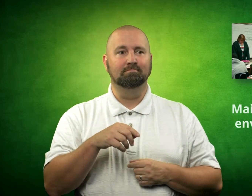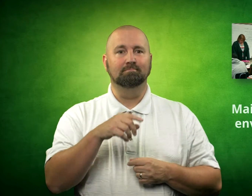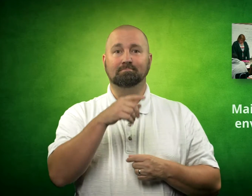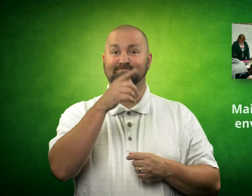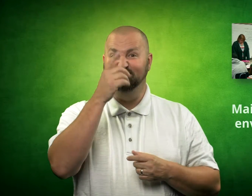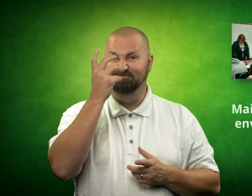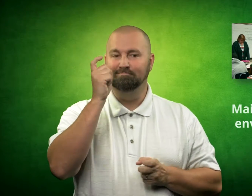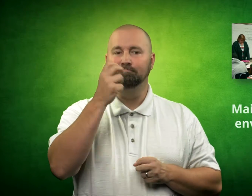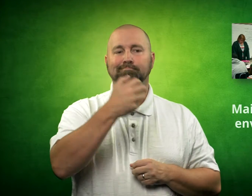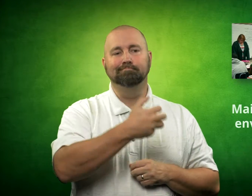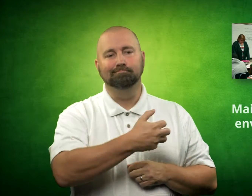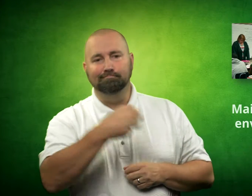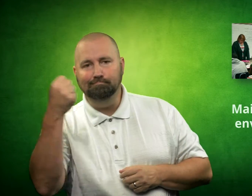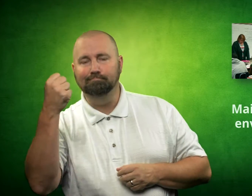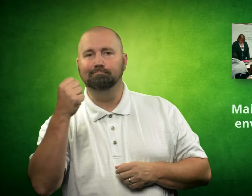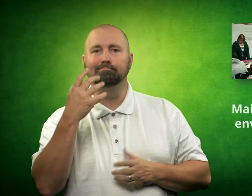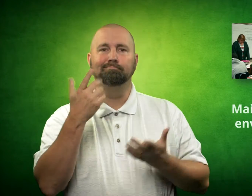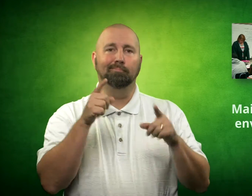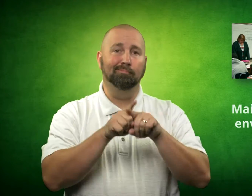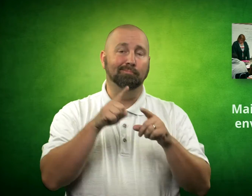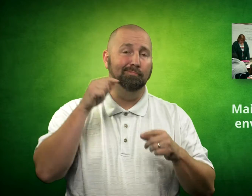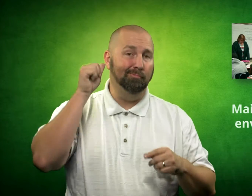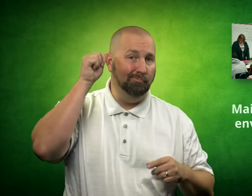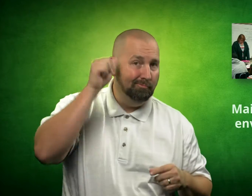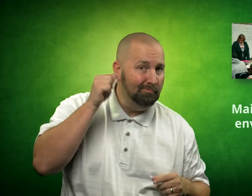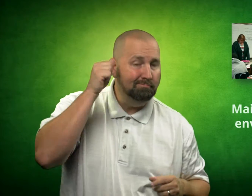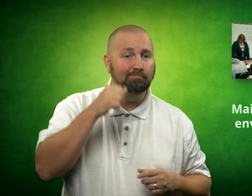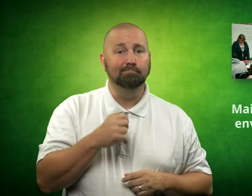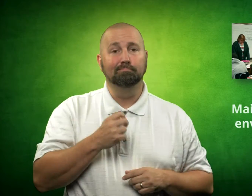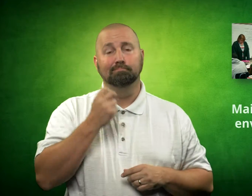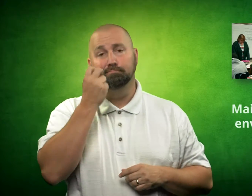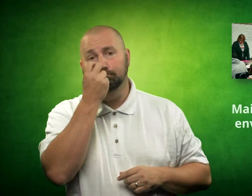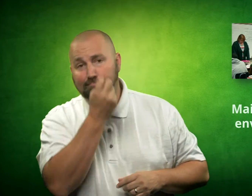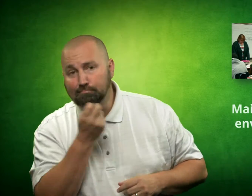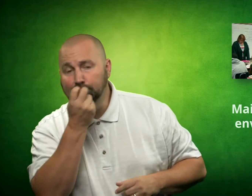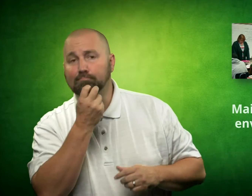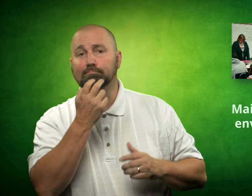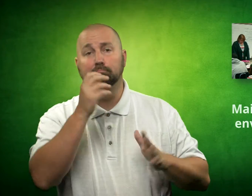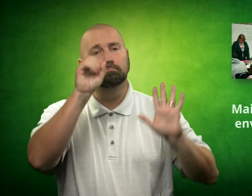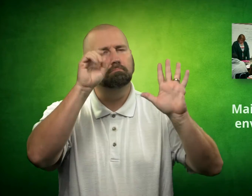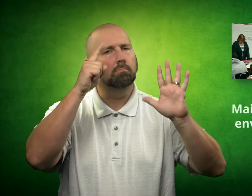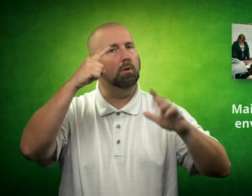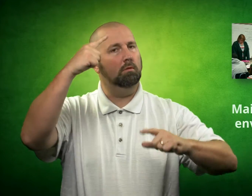Also they may be pulled for audiology or speech.